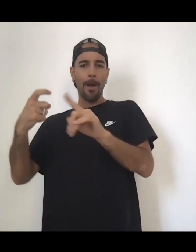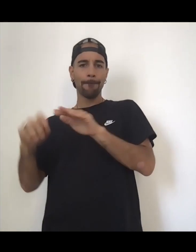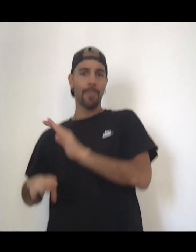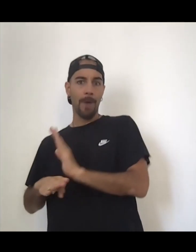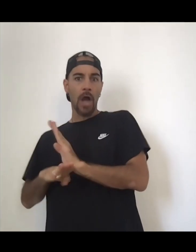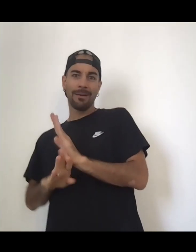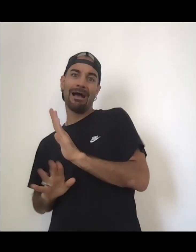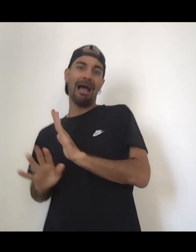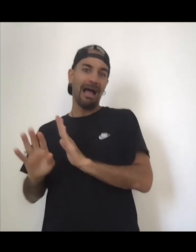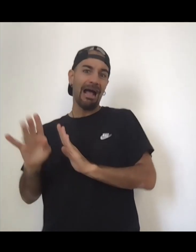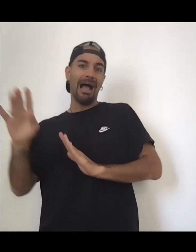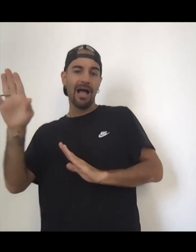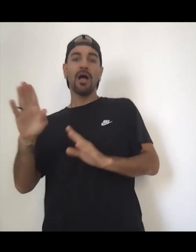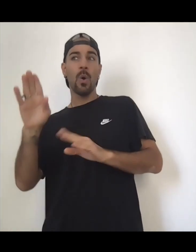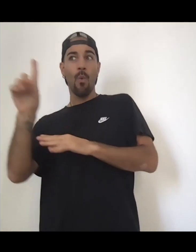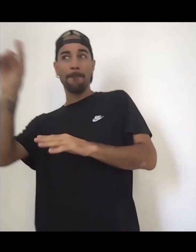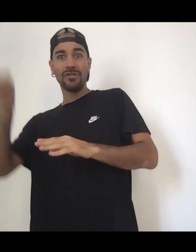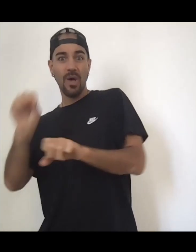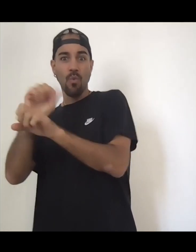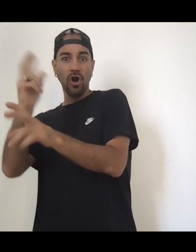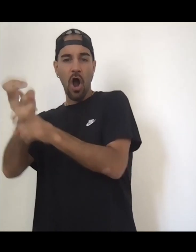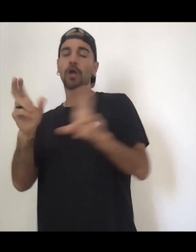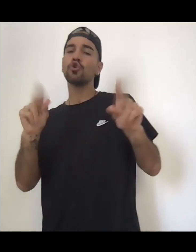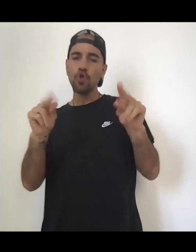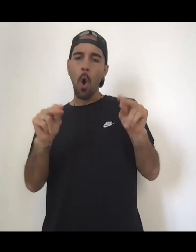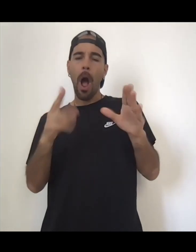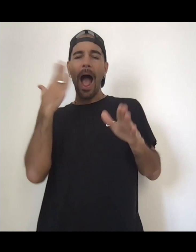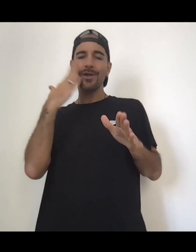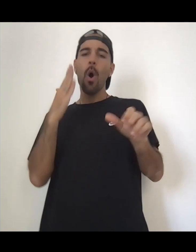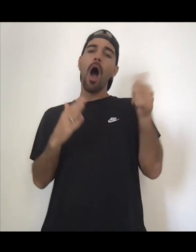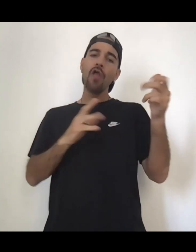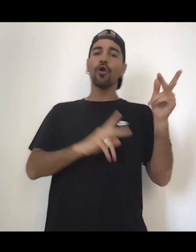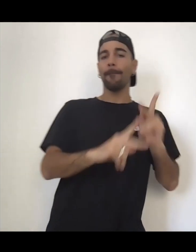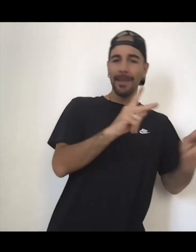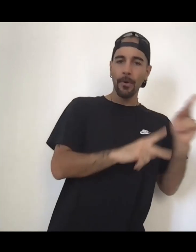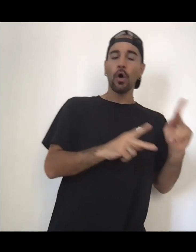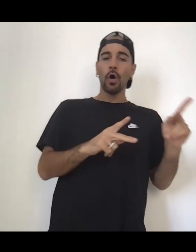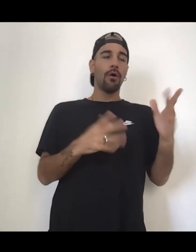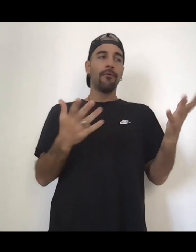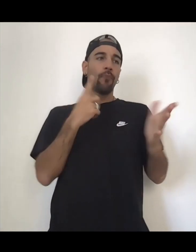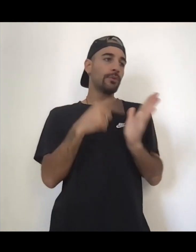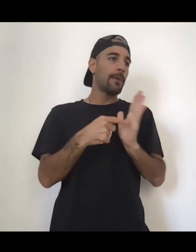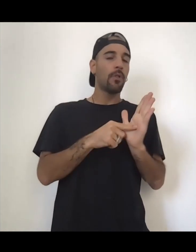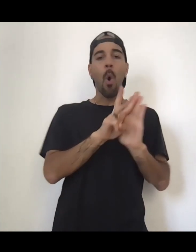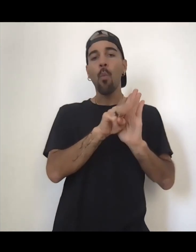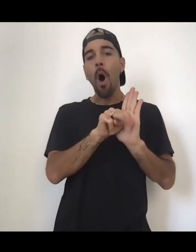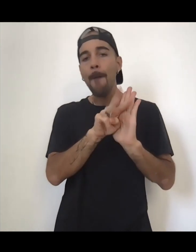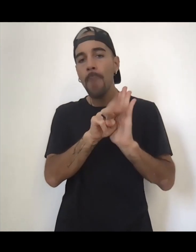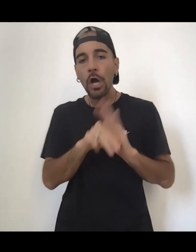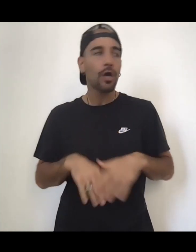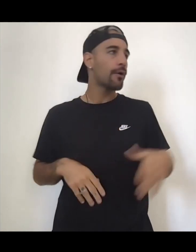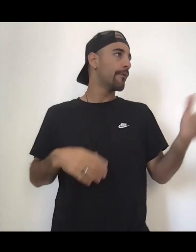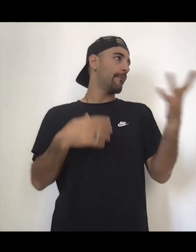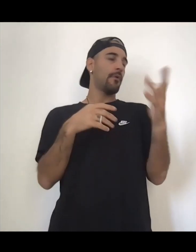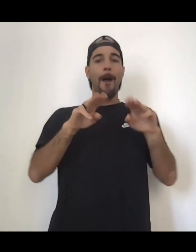fucking Walmart and all these terrible like Chick-fil-A and all that shit. I'm sure they're up there too. That's not... These are not the people I'm talking about. I'm not talking about dirty money. I'm not talking about